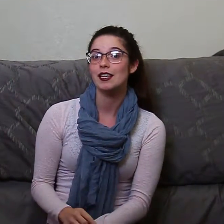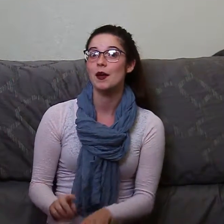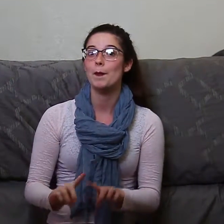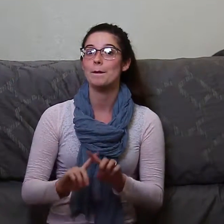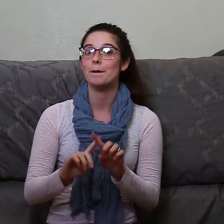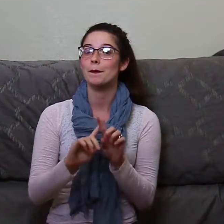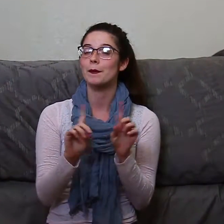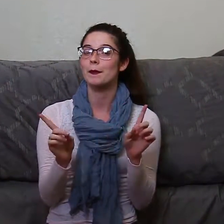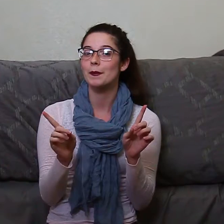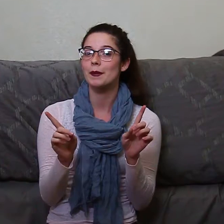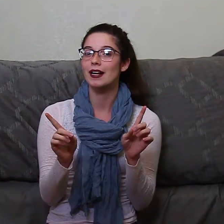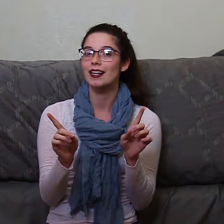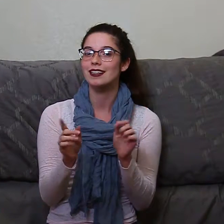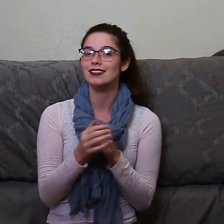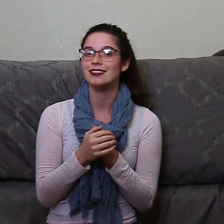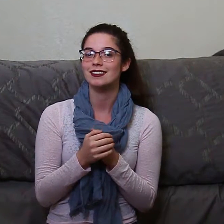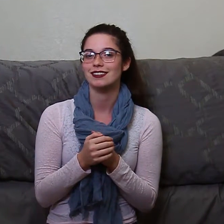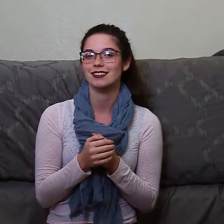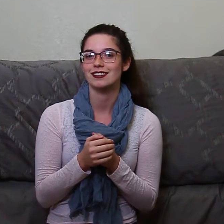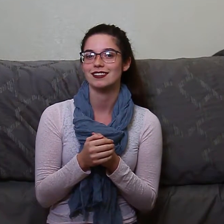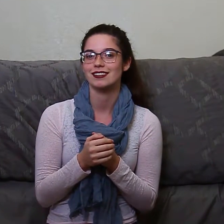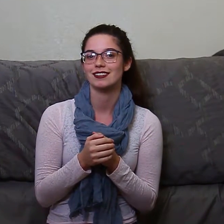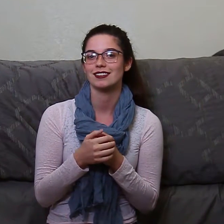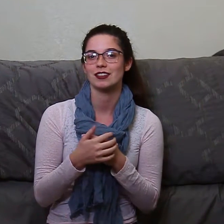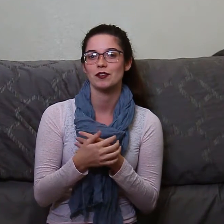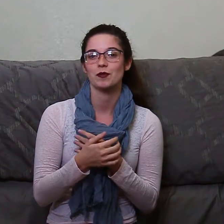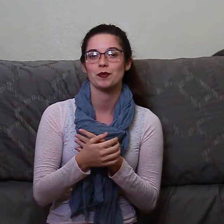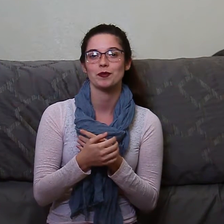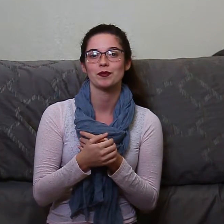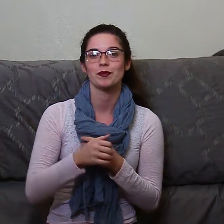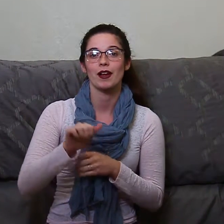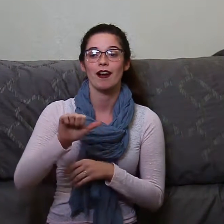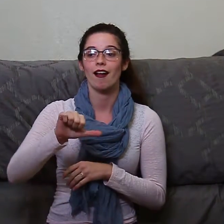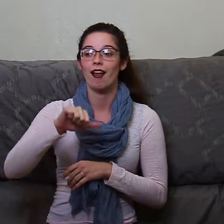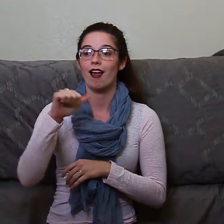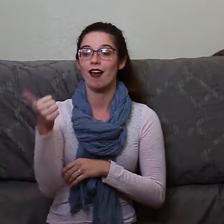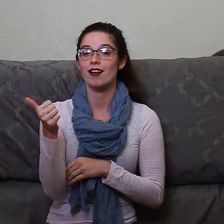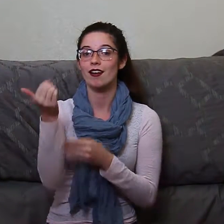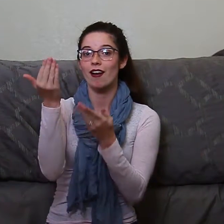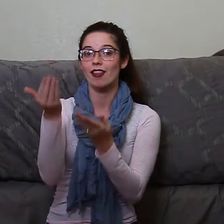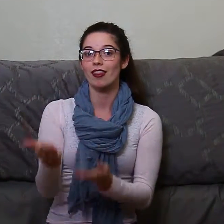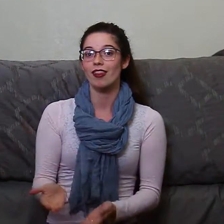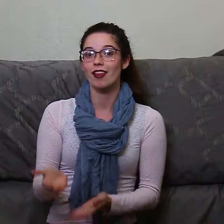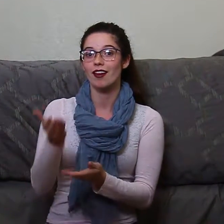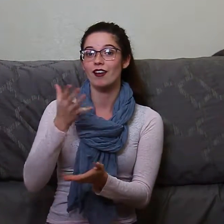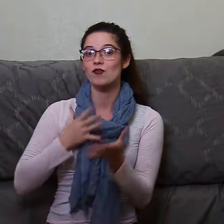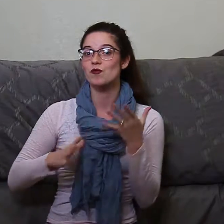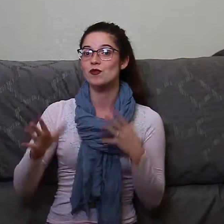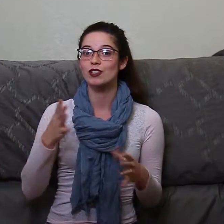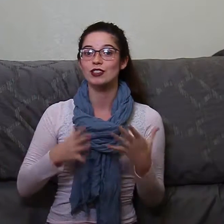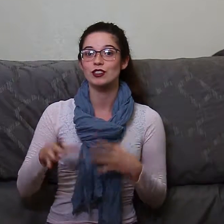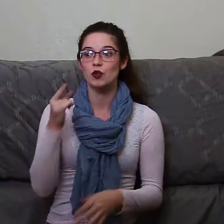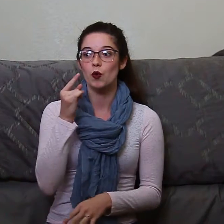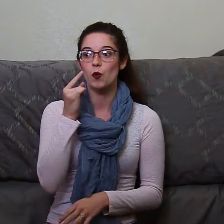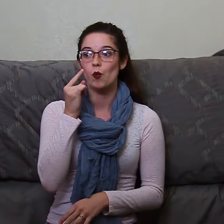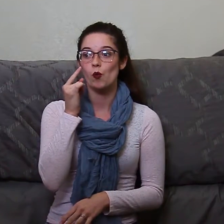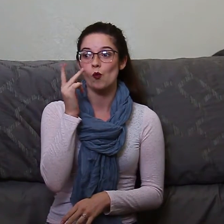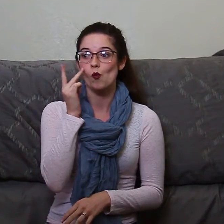but this other thing suddenly may look new to you. And it's all over all the windows. It's all over all the racks.